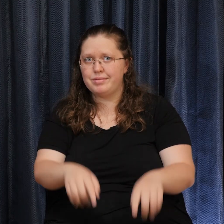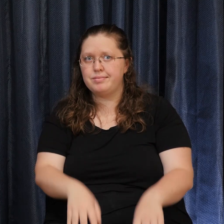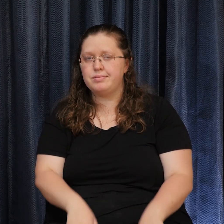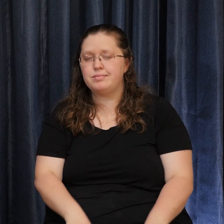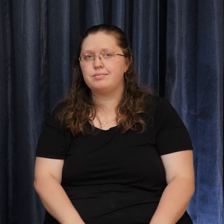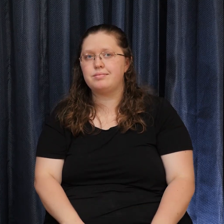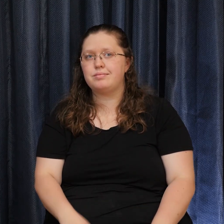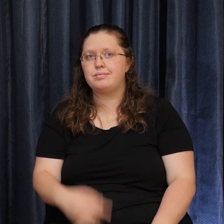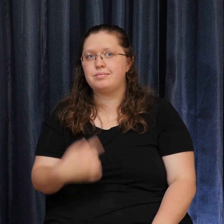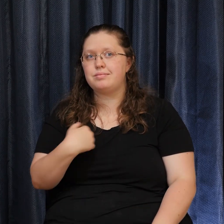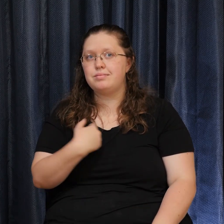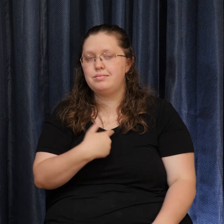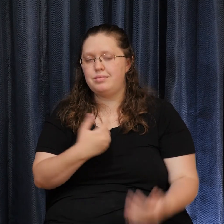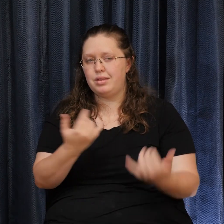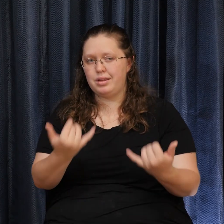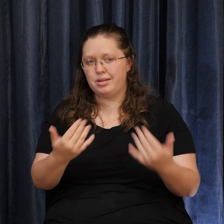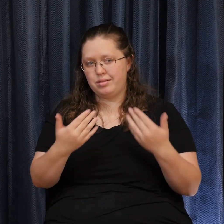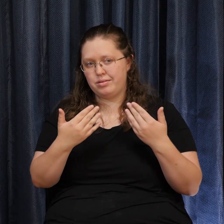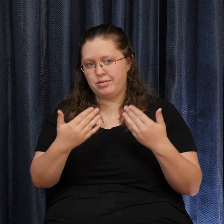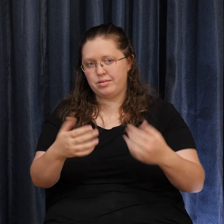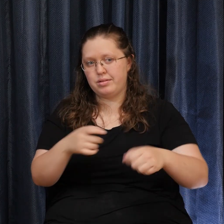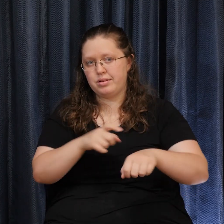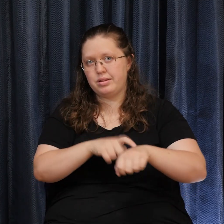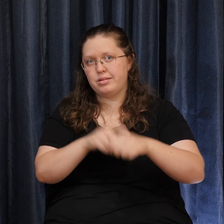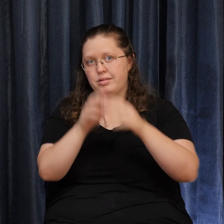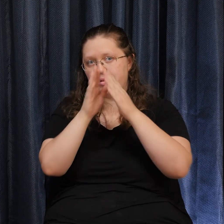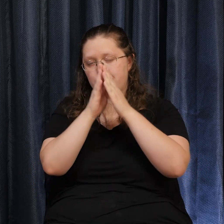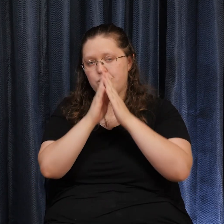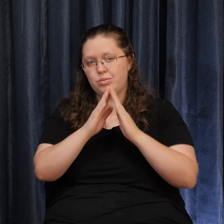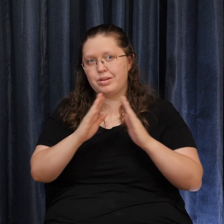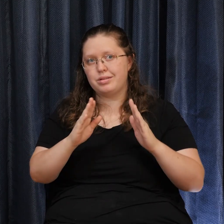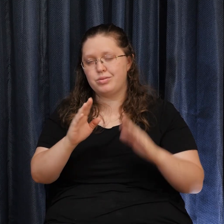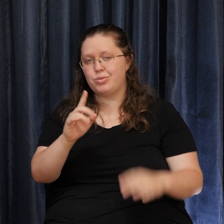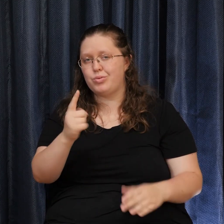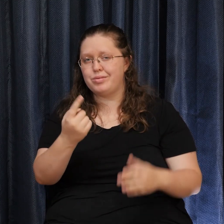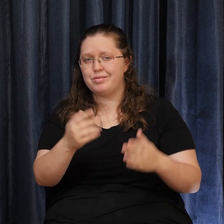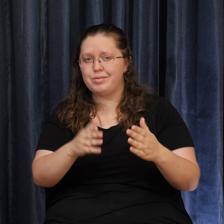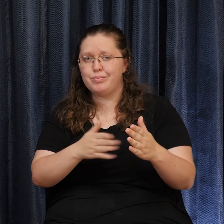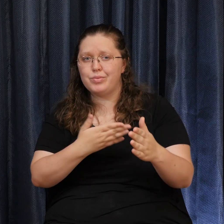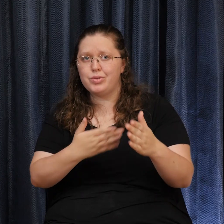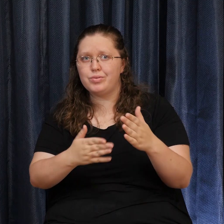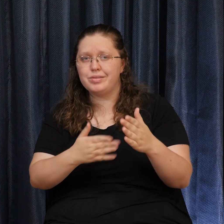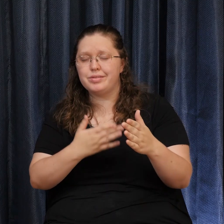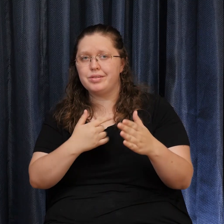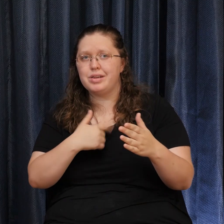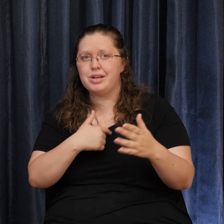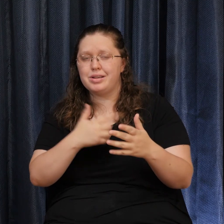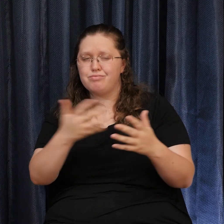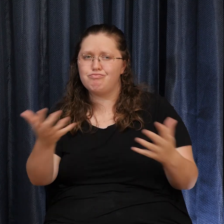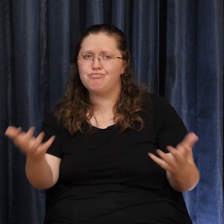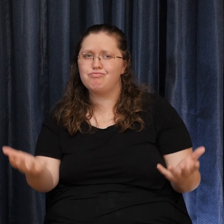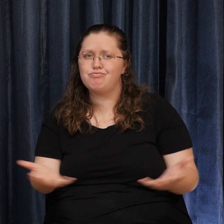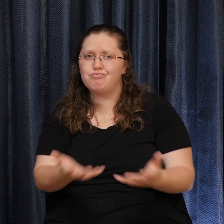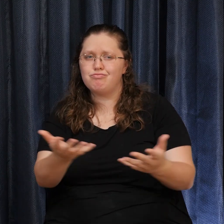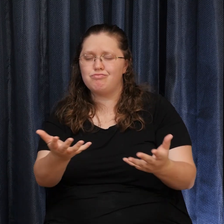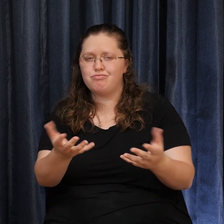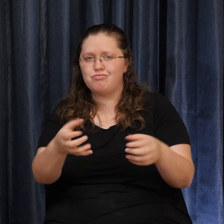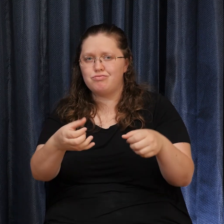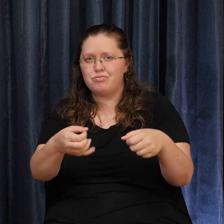time Of quiet With only the Music playing I encourage encourage you To allow Yourself to Connect